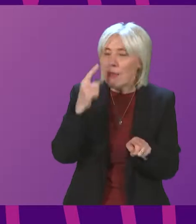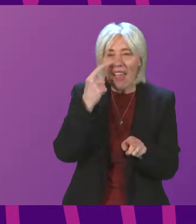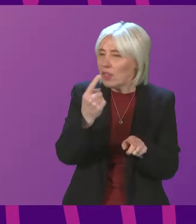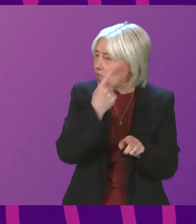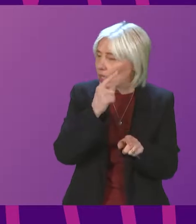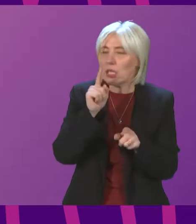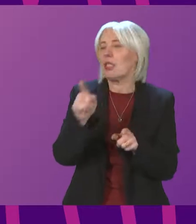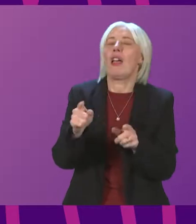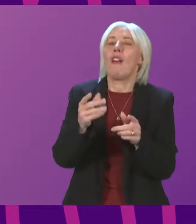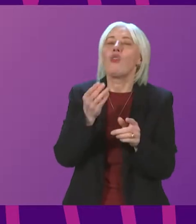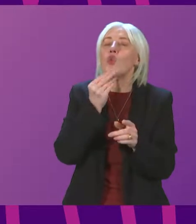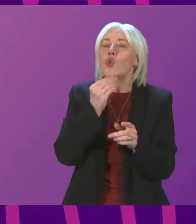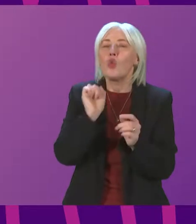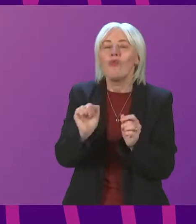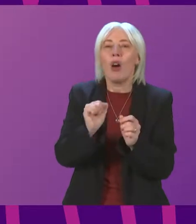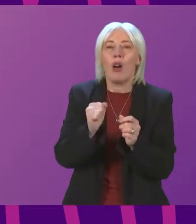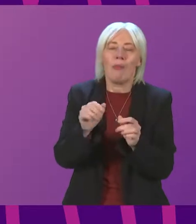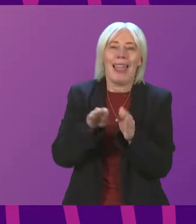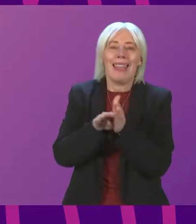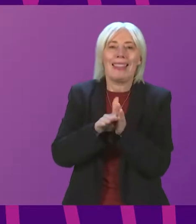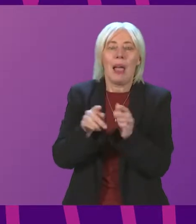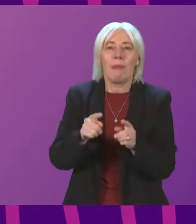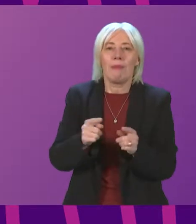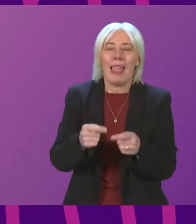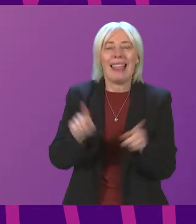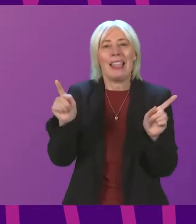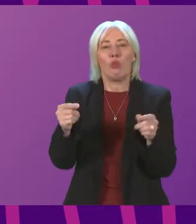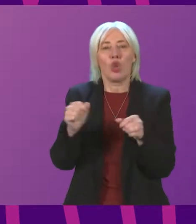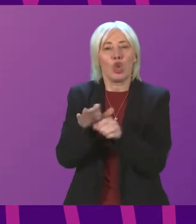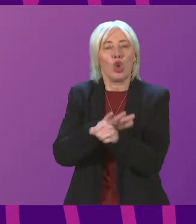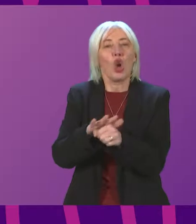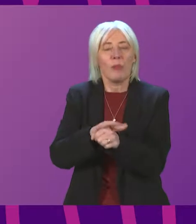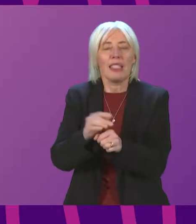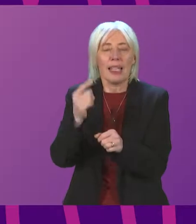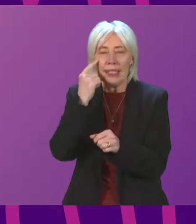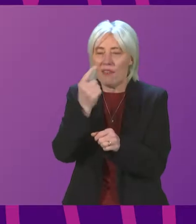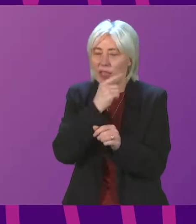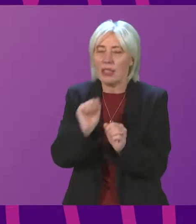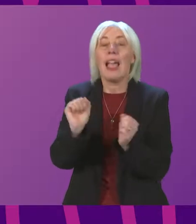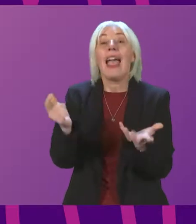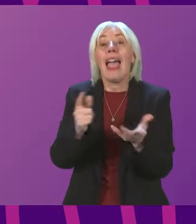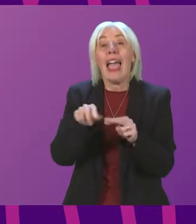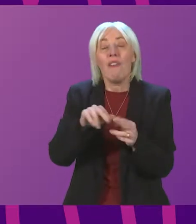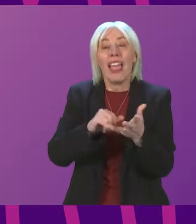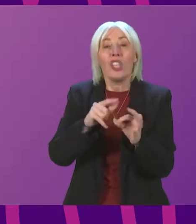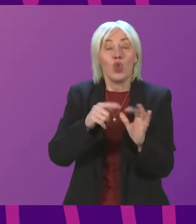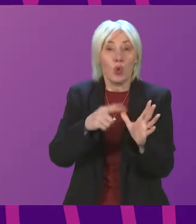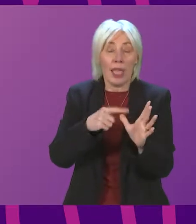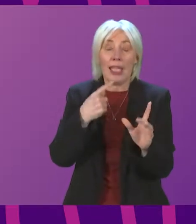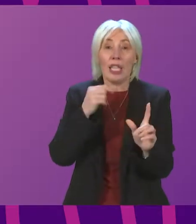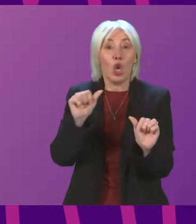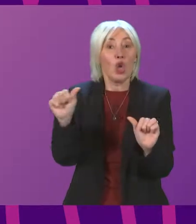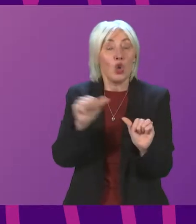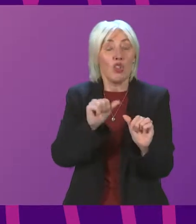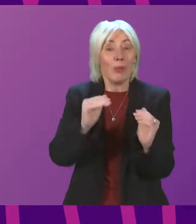exam exceptional circumstances request. If, following this review of evidence, the SQA assesses that a higher grade has been achieved,